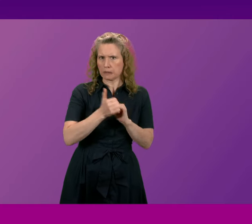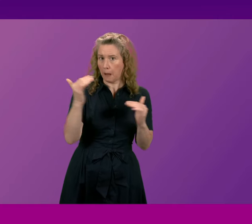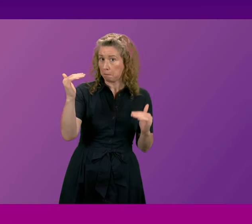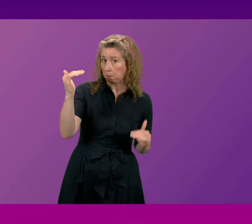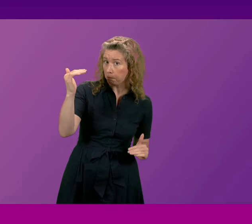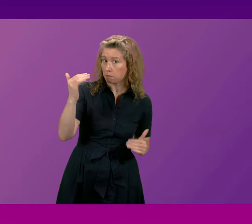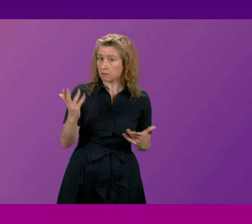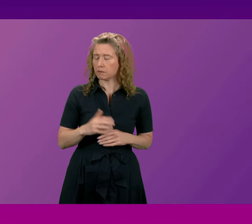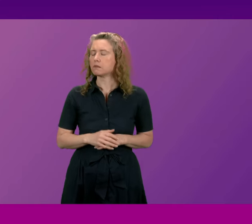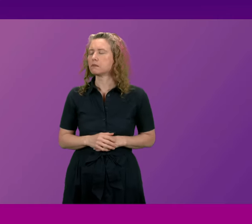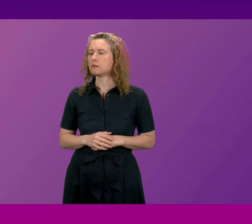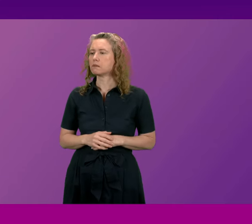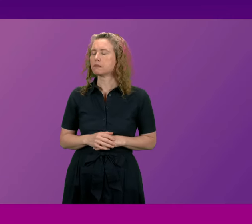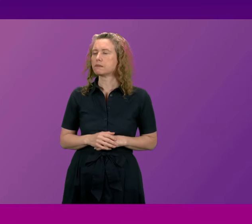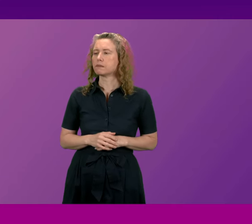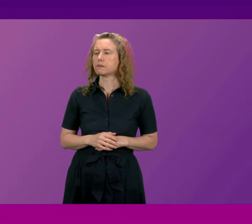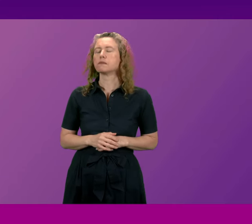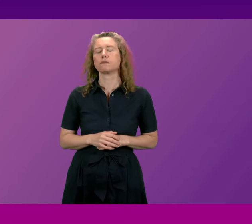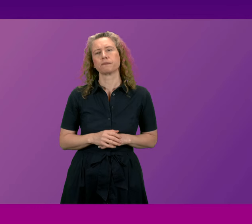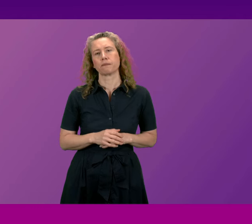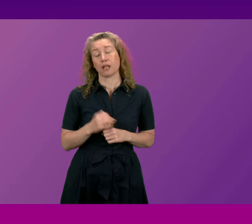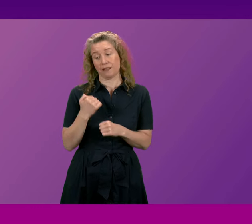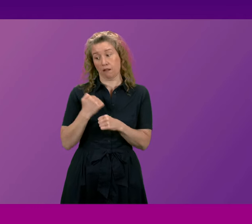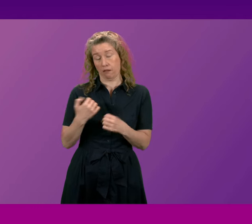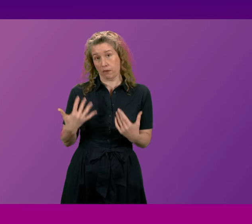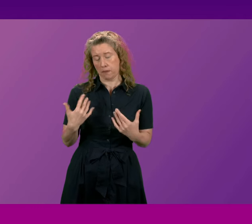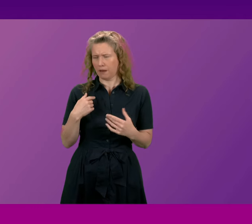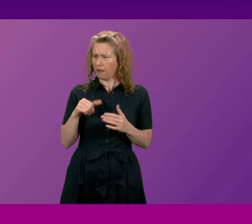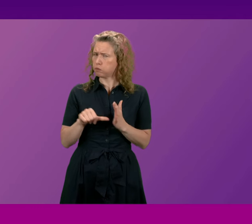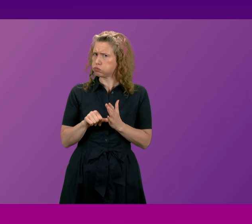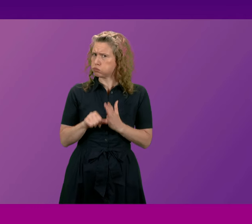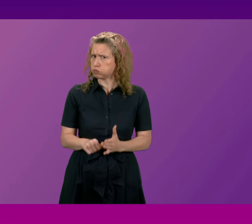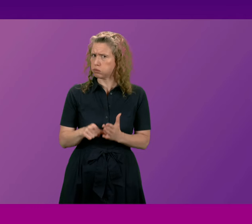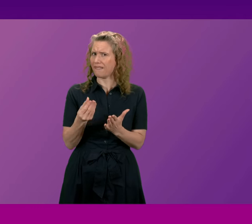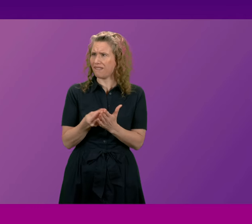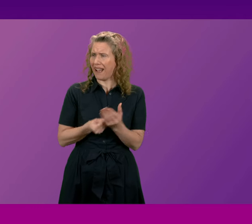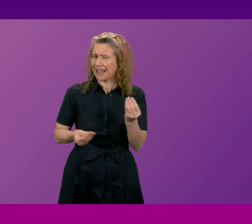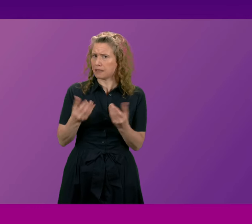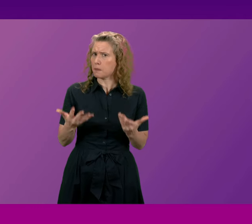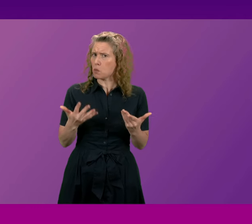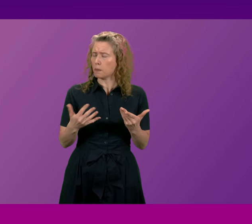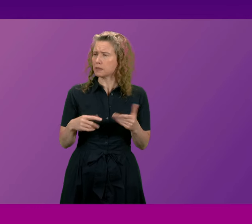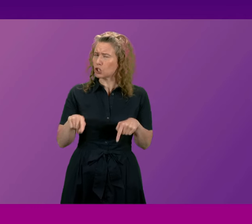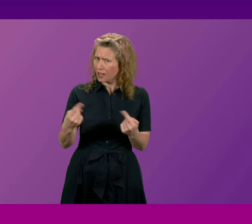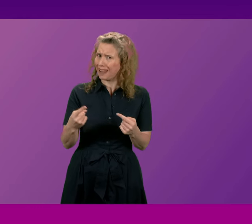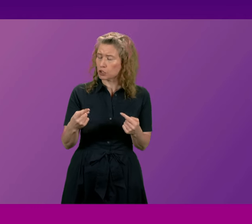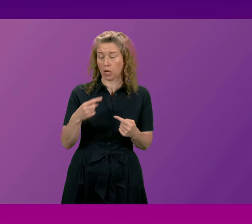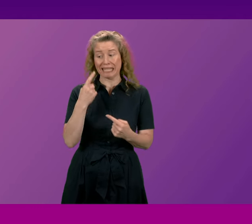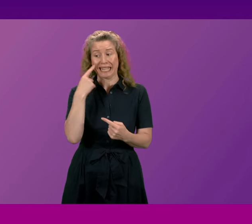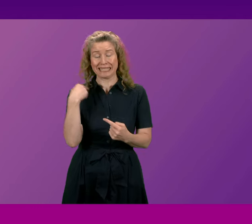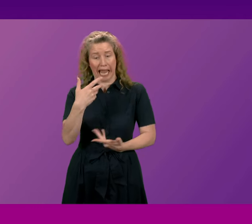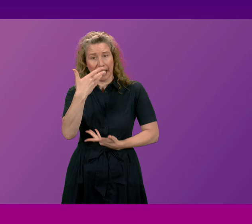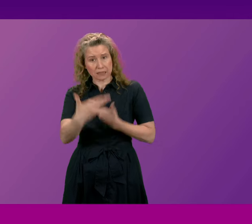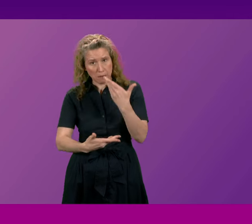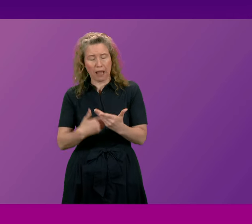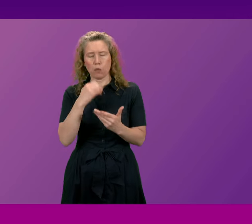President officer, the government is facing very challenging financial times. And I set out yesterday that we